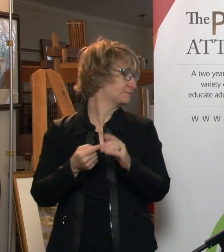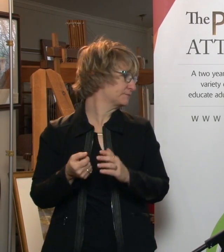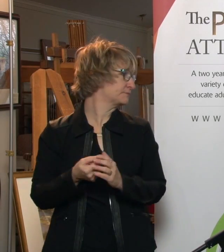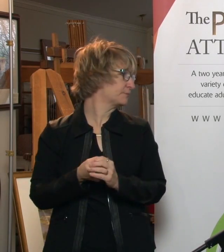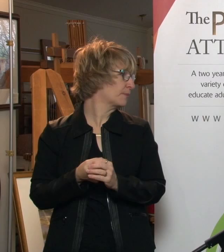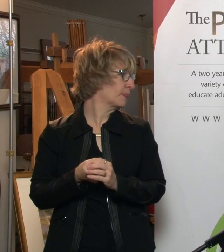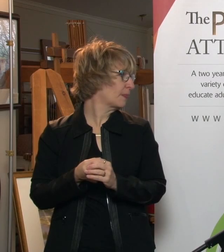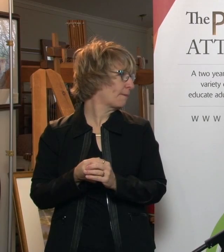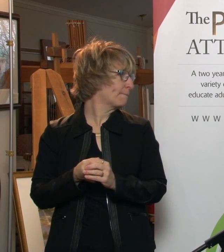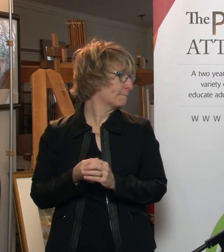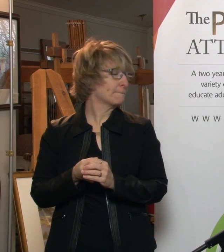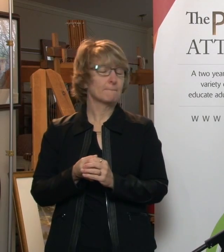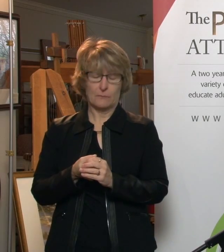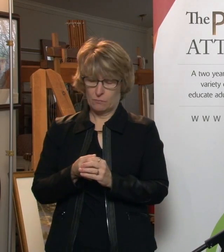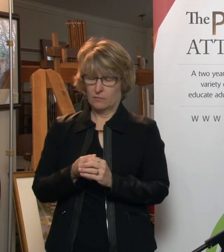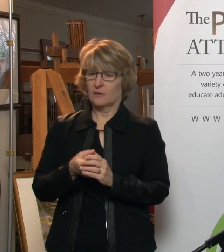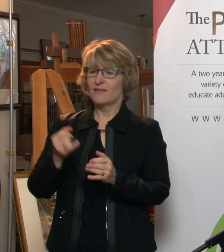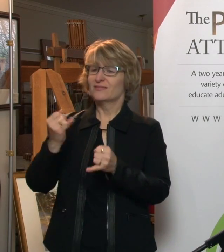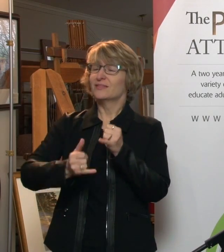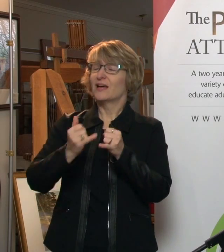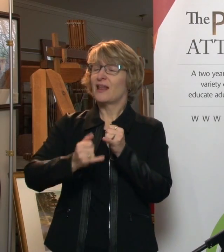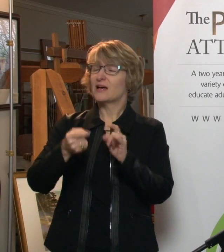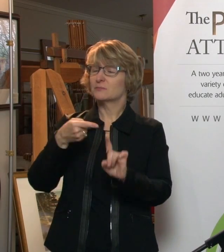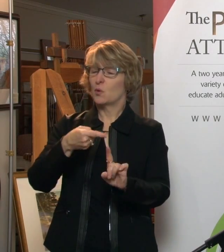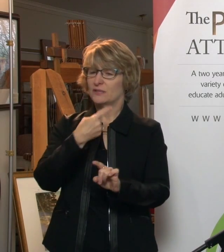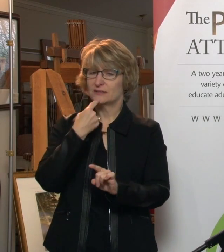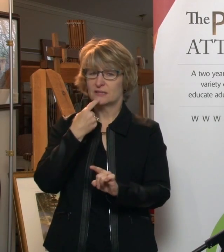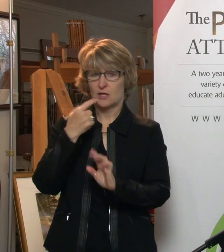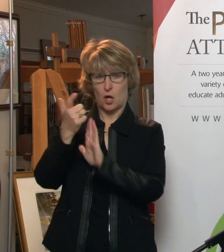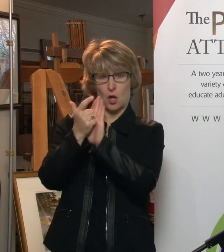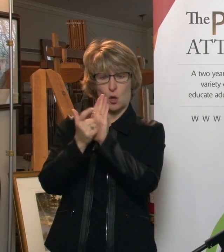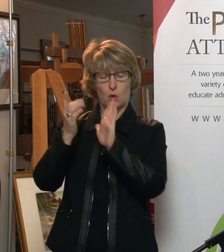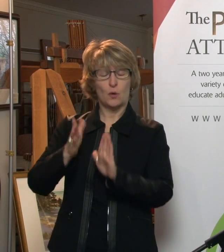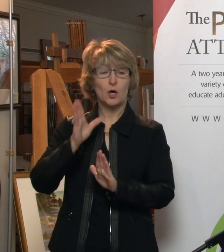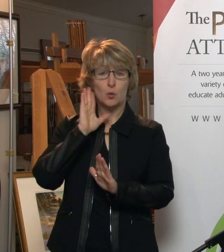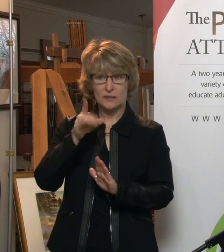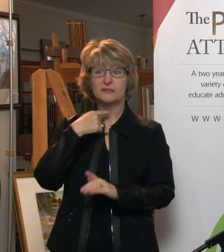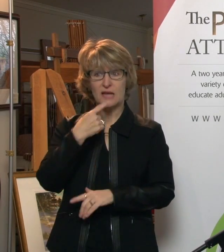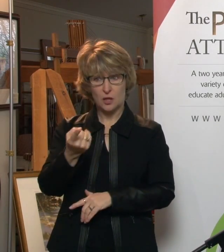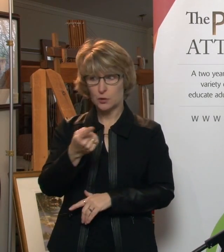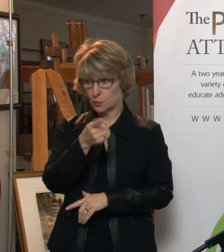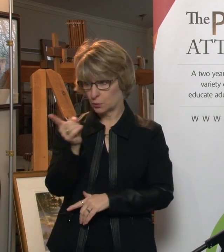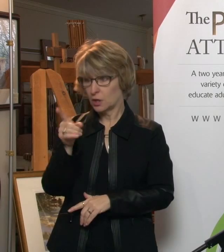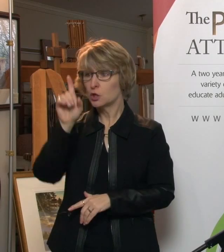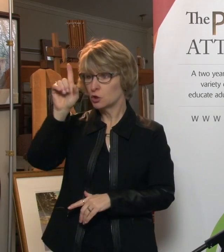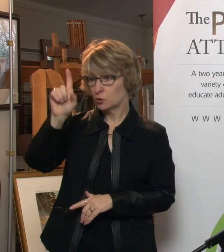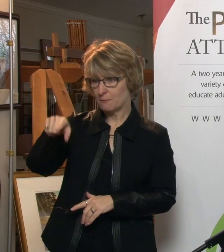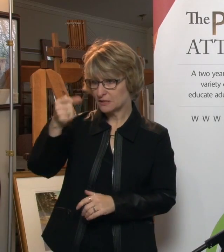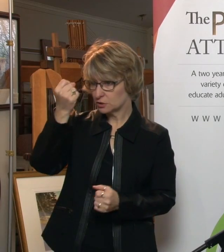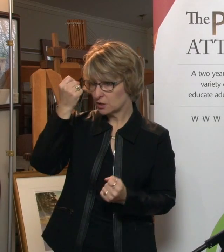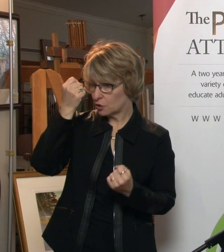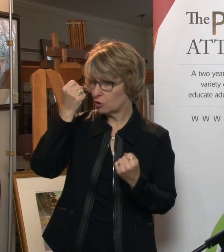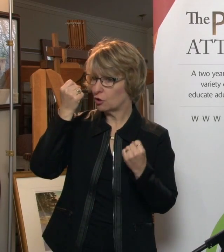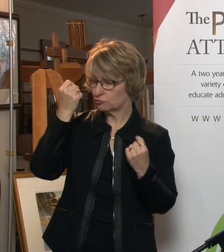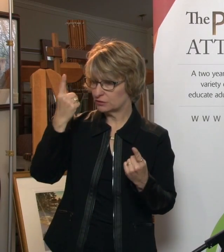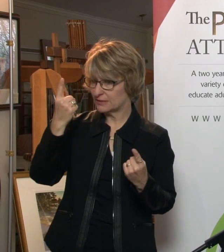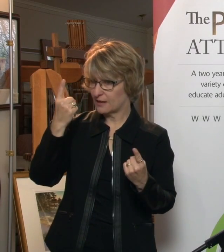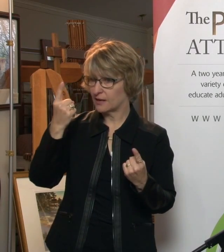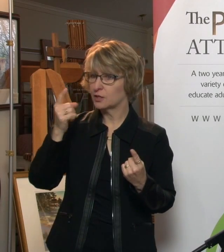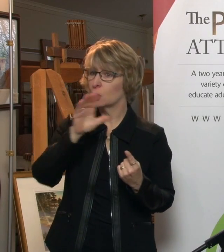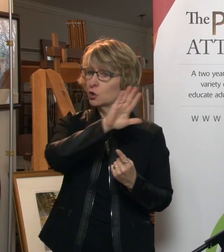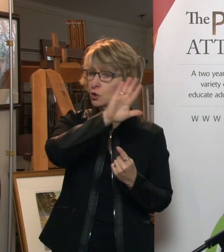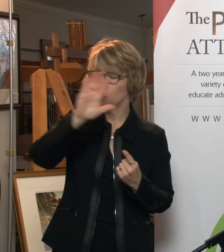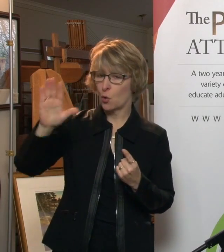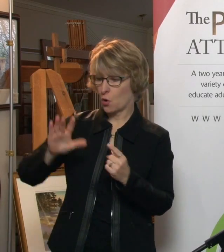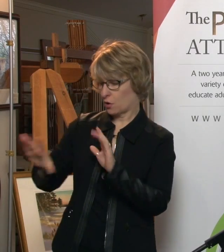one of the things, the last point there, a lawyer will actually say to you, you need to understand that your